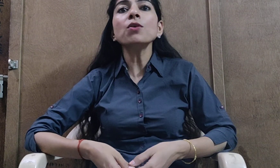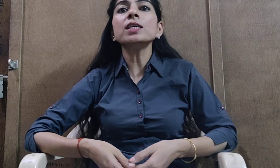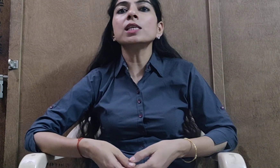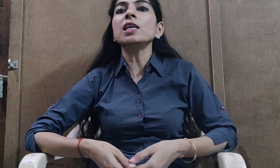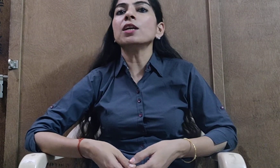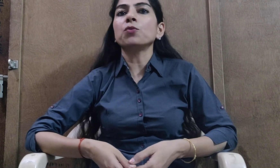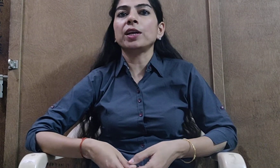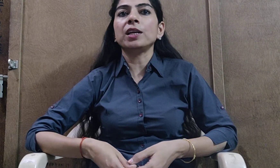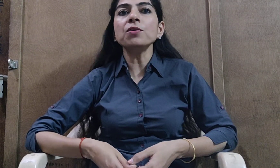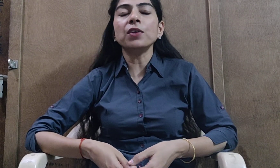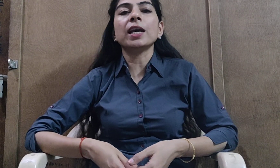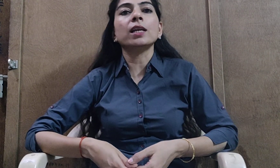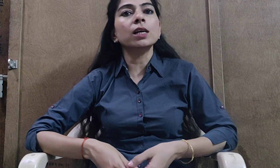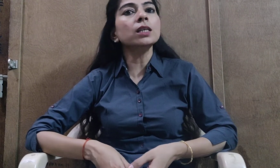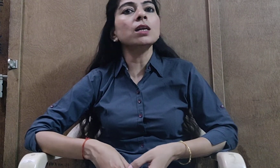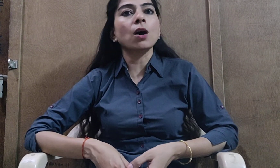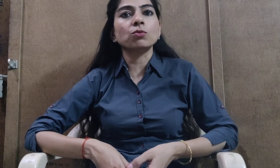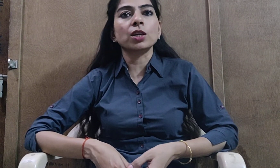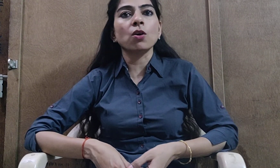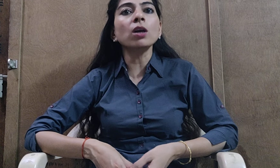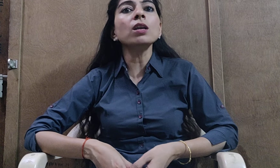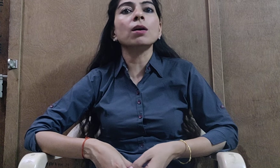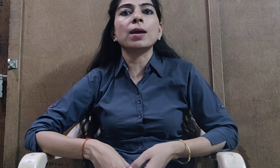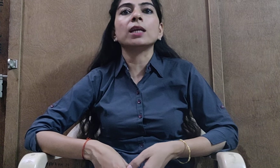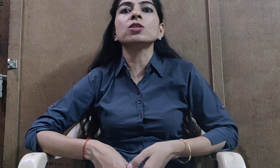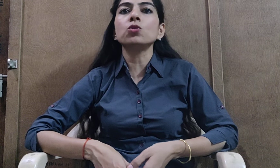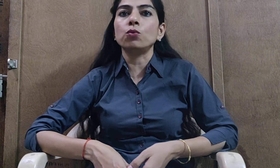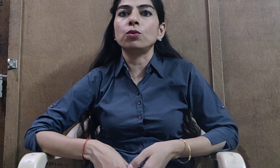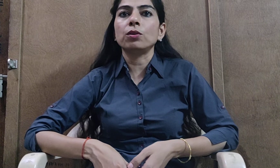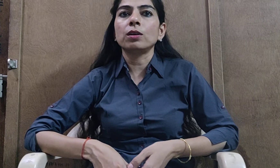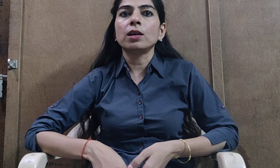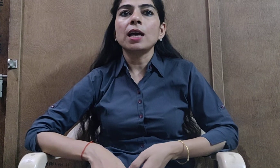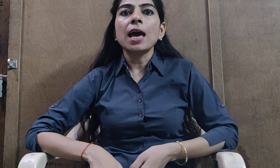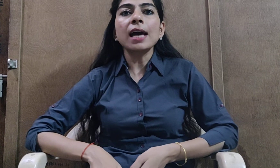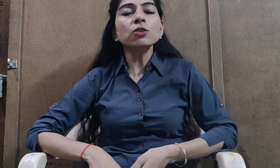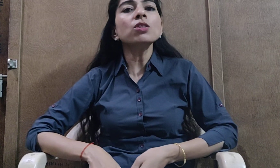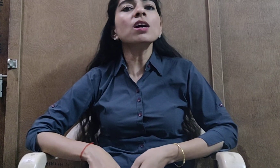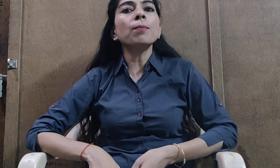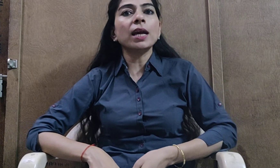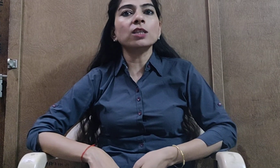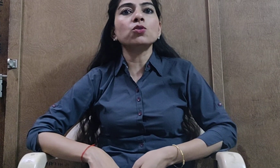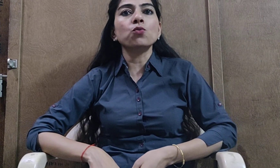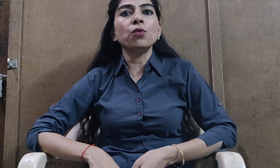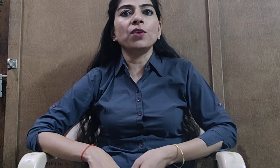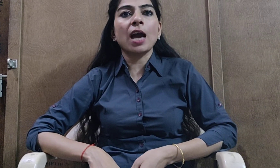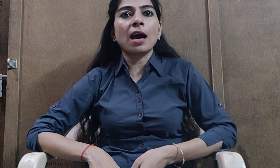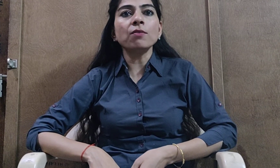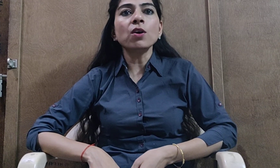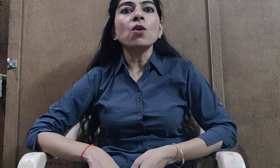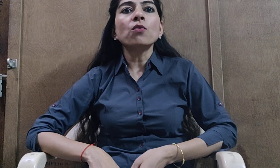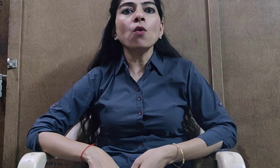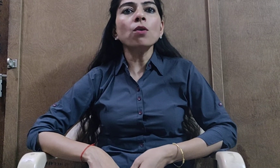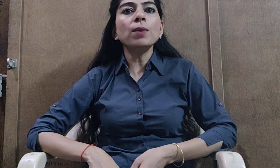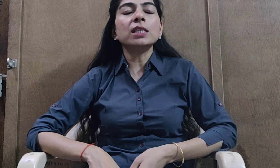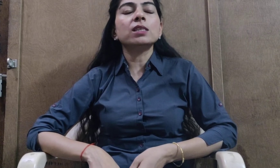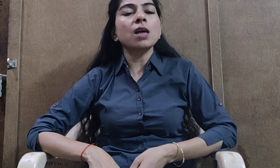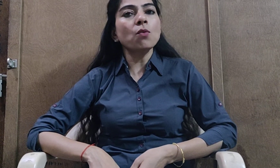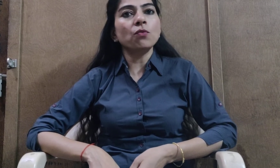easily and quickly we can learn counting on abecus tool. As on the abecus tool we have 4 beats downwards